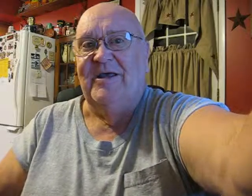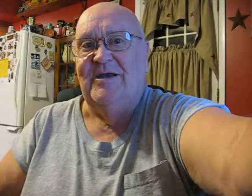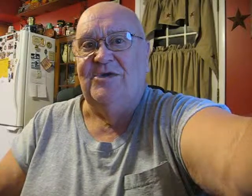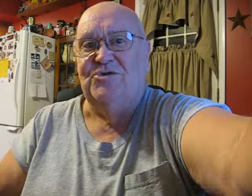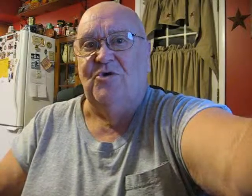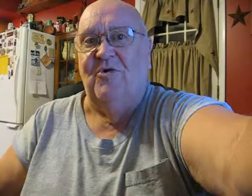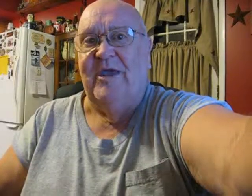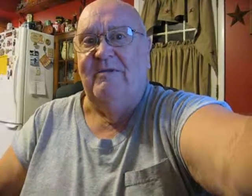it and enjoy